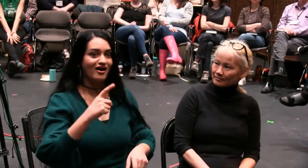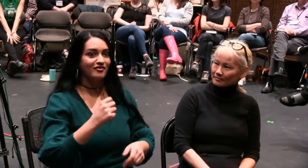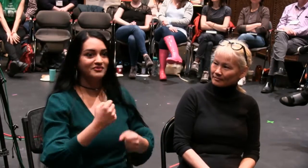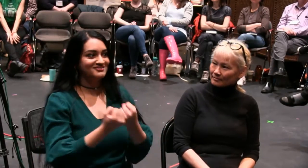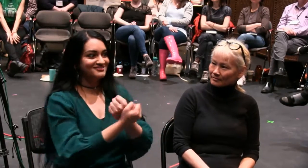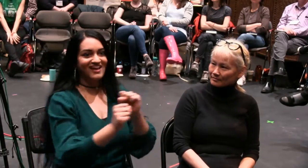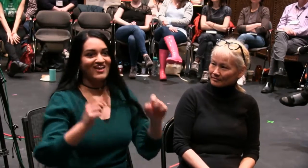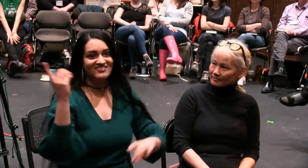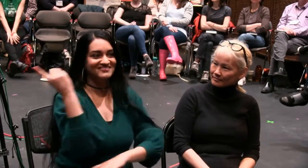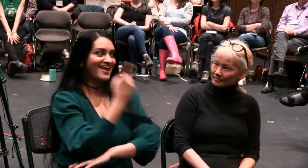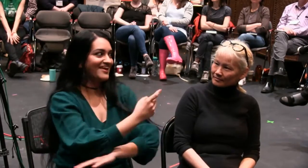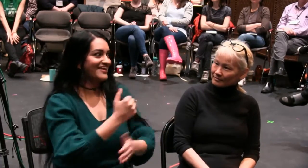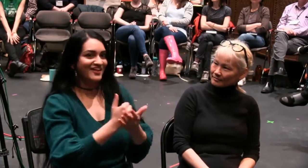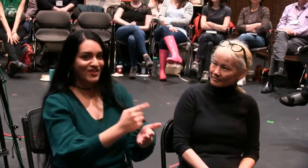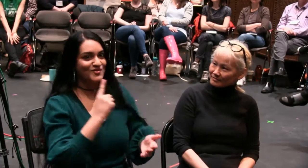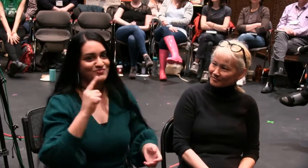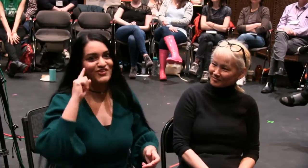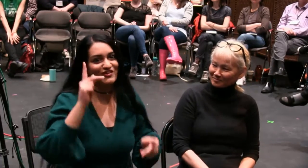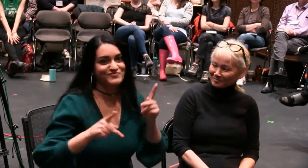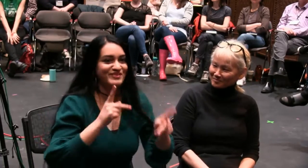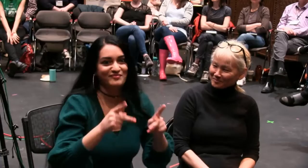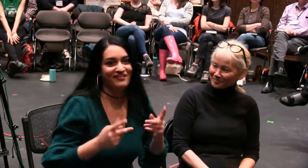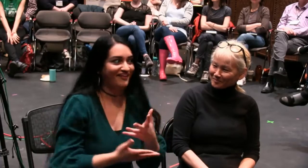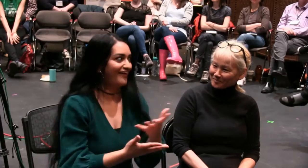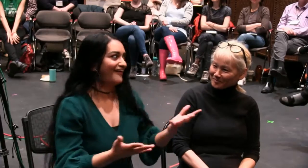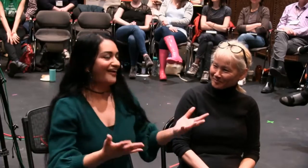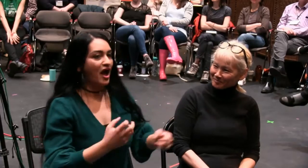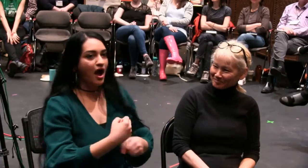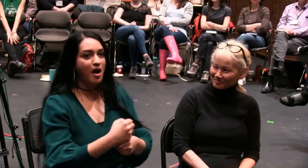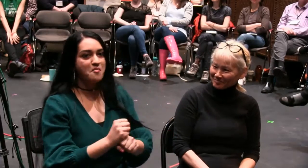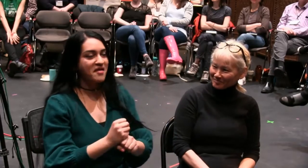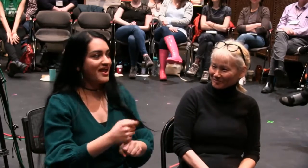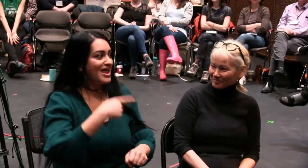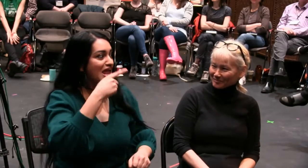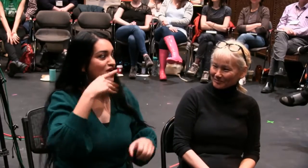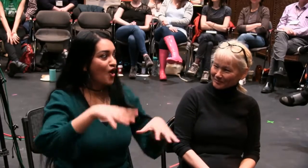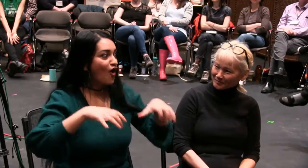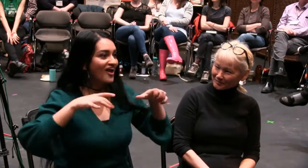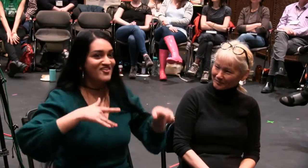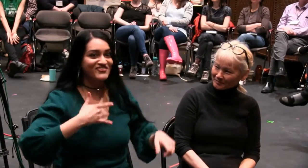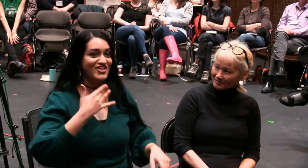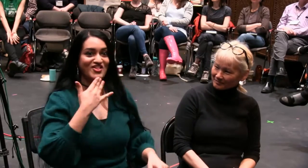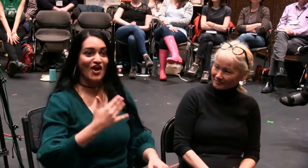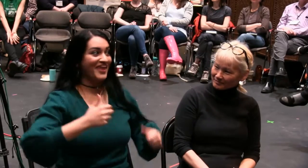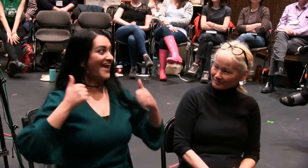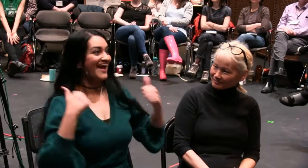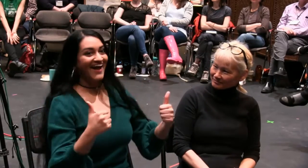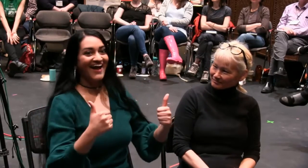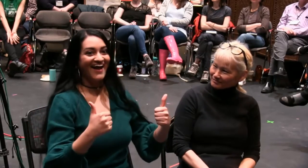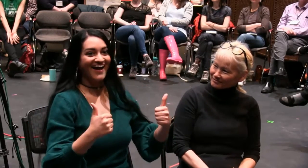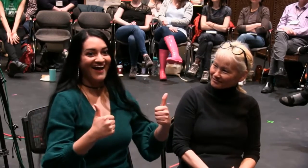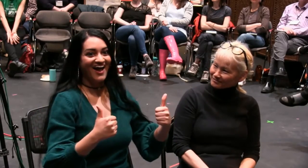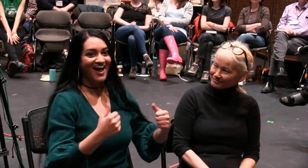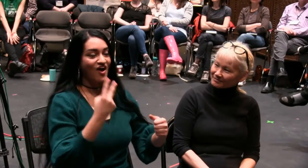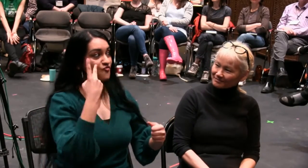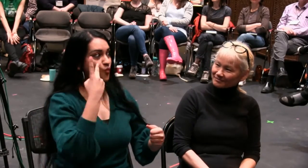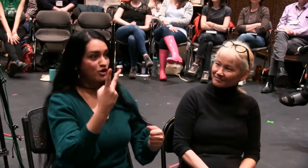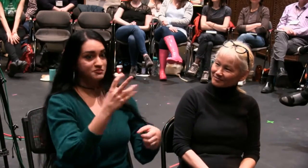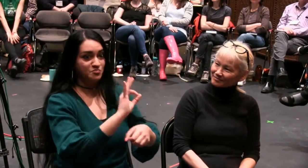right way. You know, I'm here to save the day, especially for you deaf people, you know? And this stuff makes hearing audiences